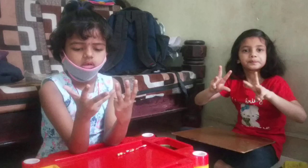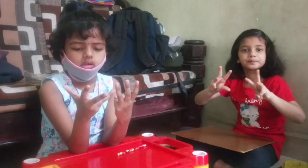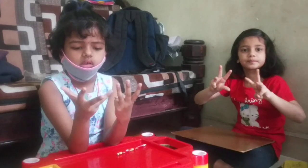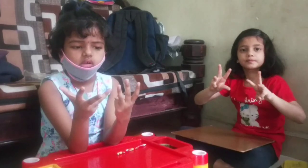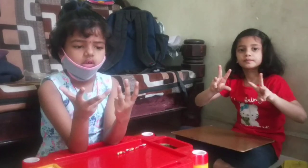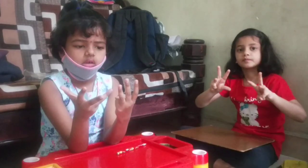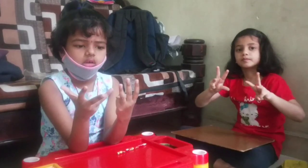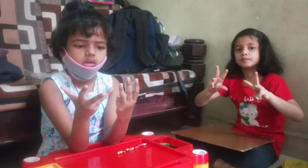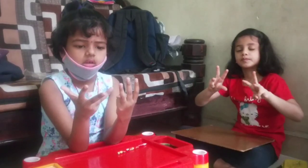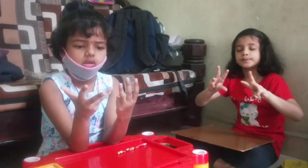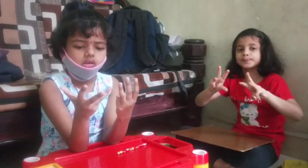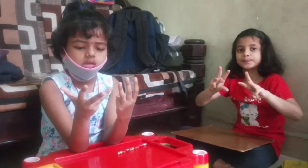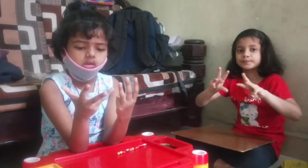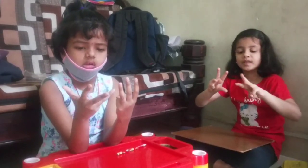Minus 37.